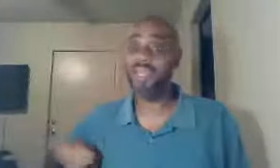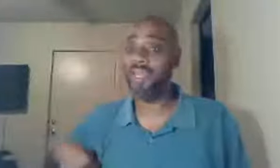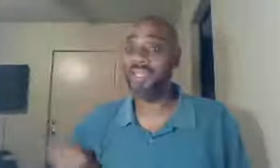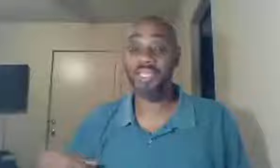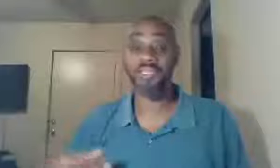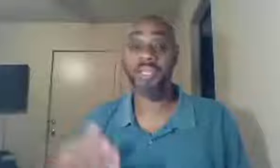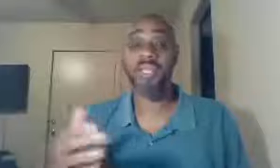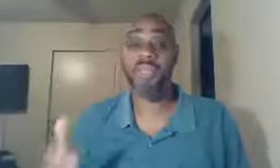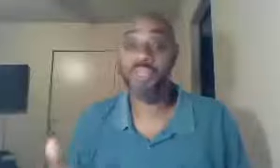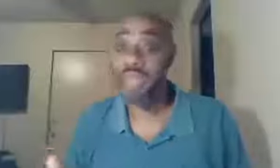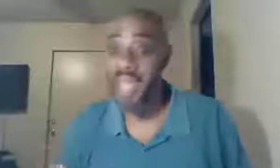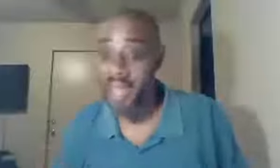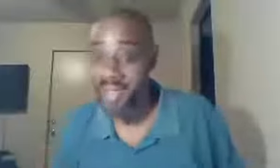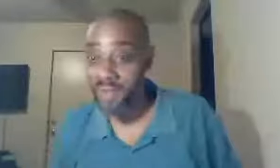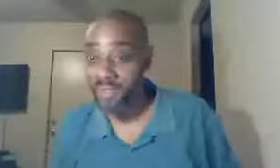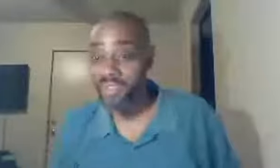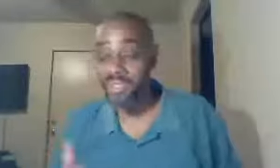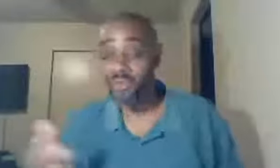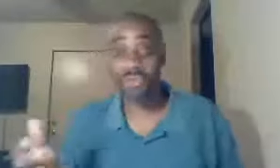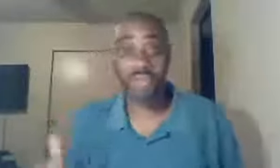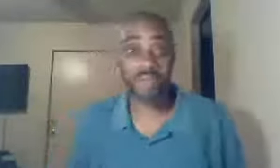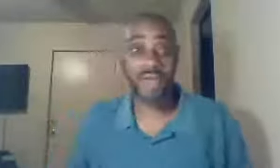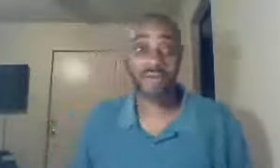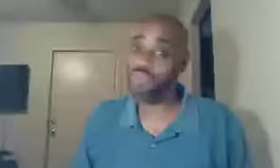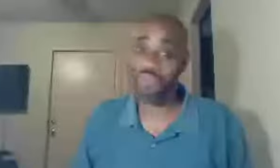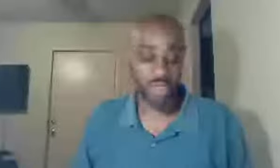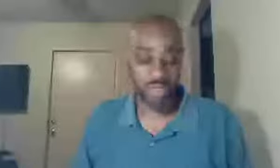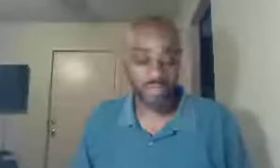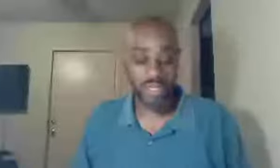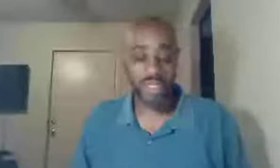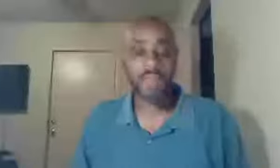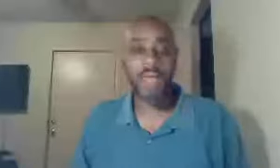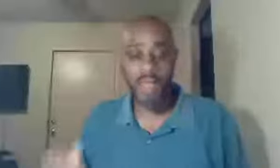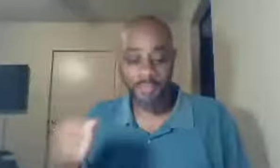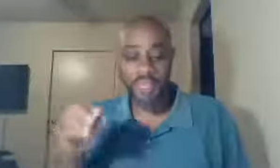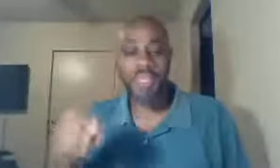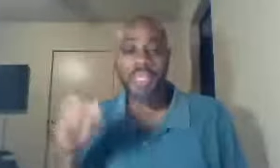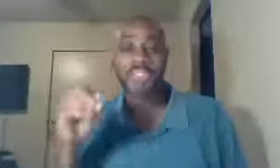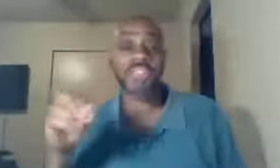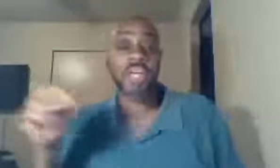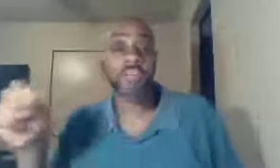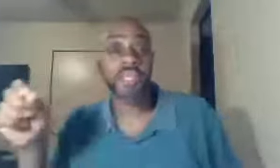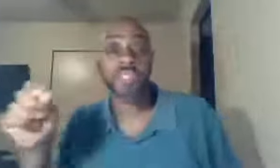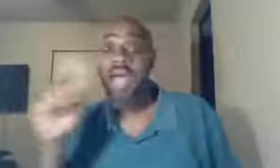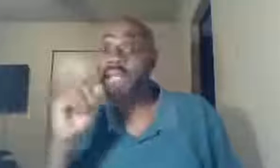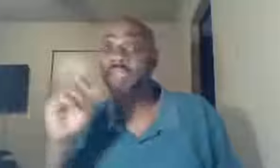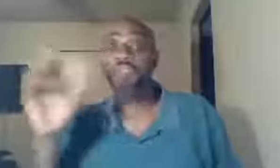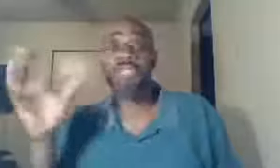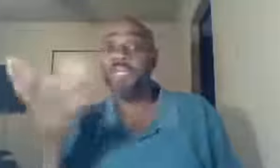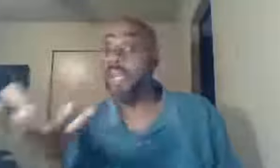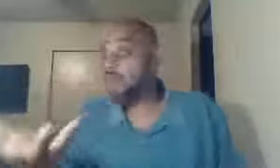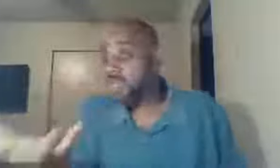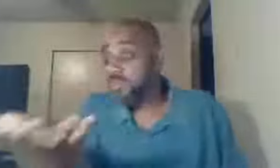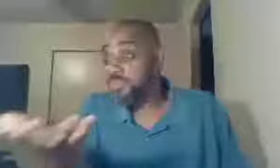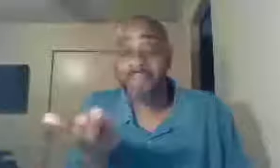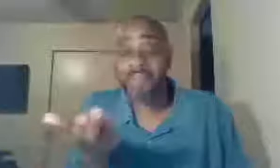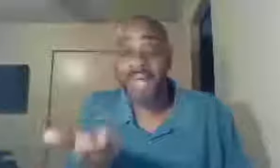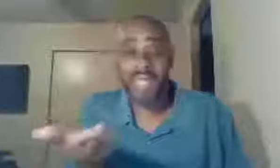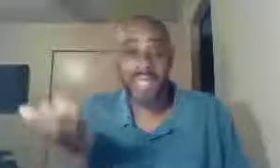and essentially, two and a half hours, a little over two and a half hours, so he's working on me, he is the son of perdition, I didn't lose, none was plucked out of my hand,